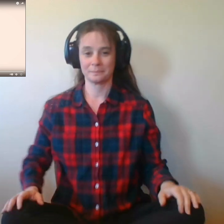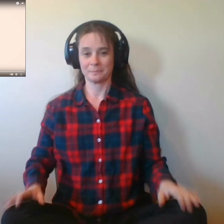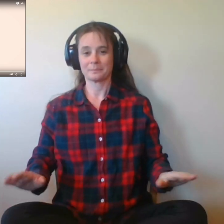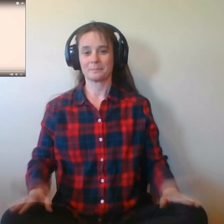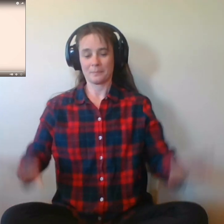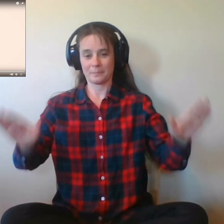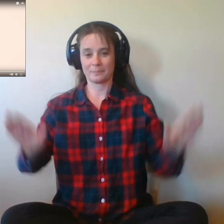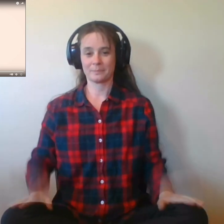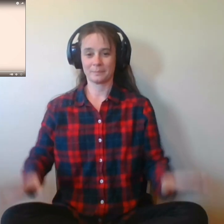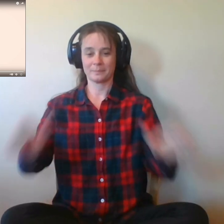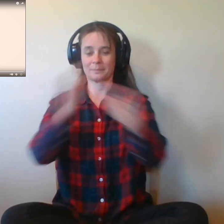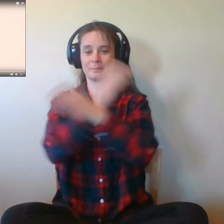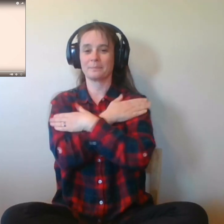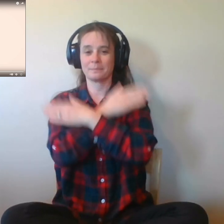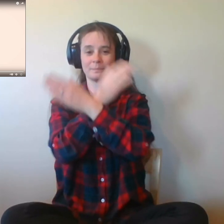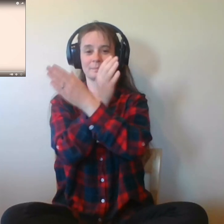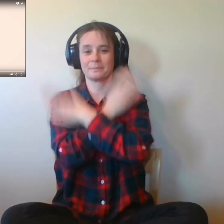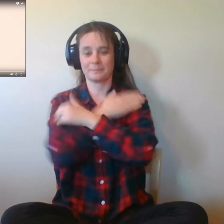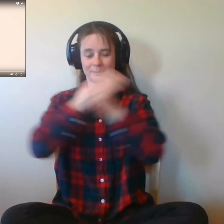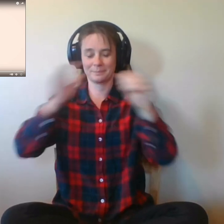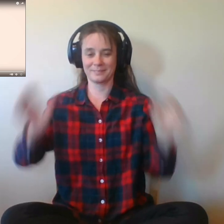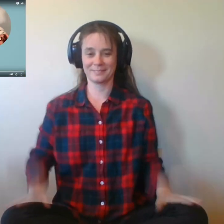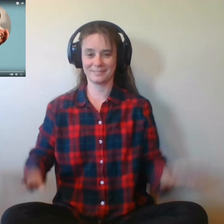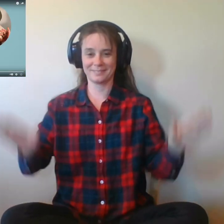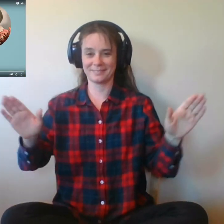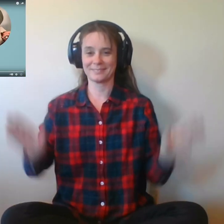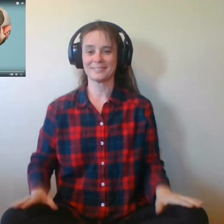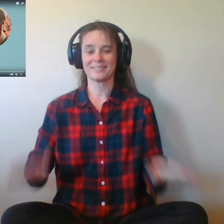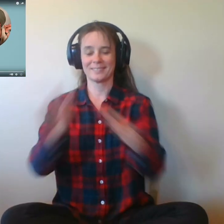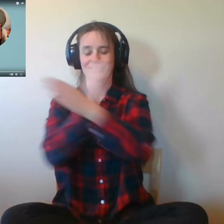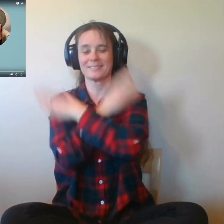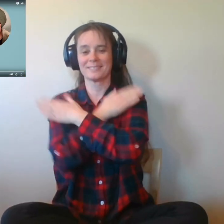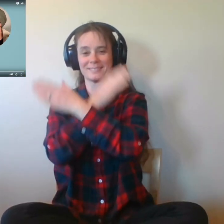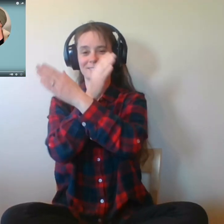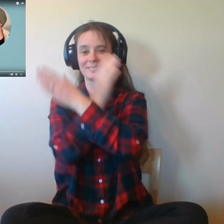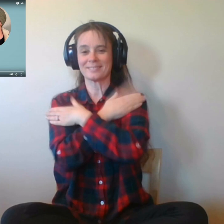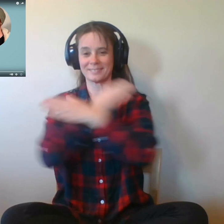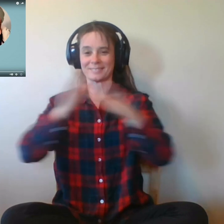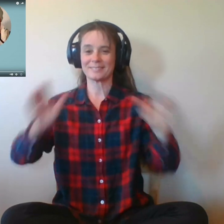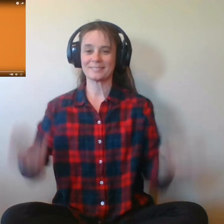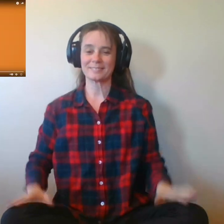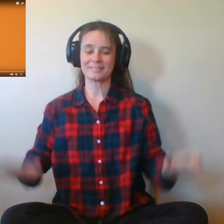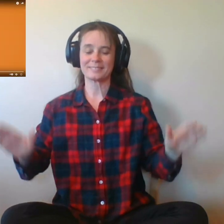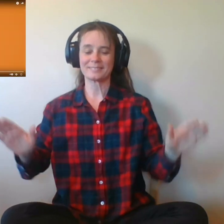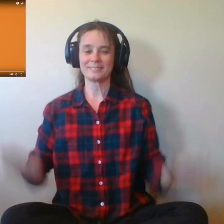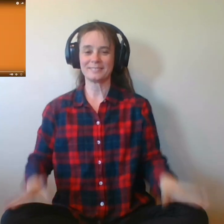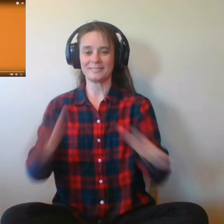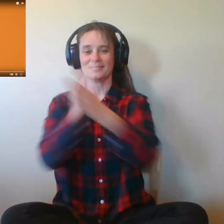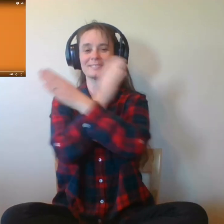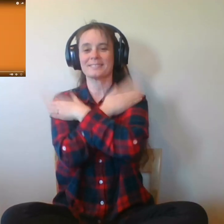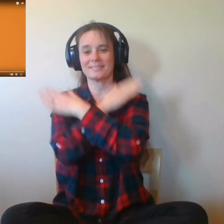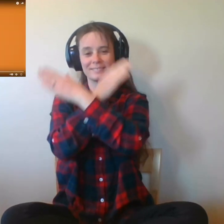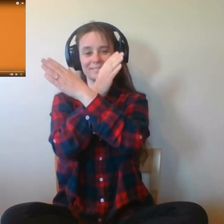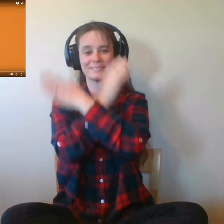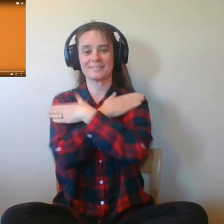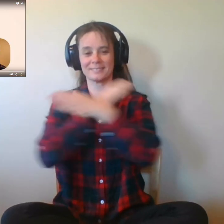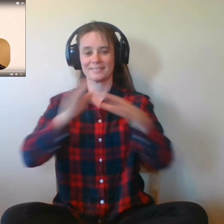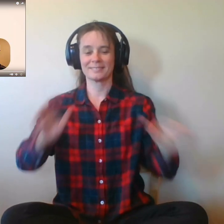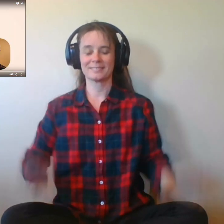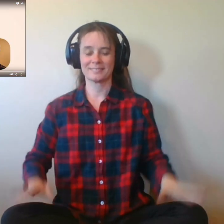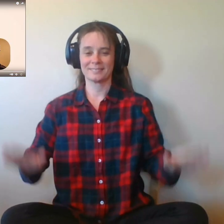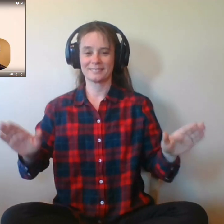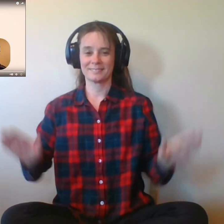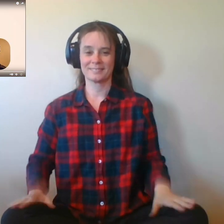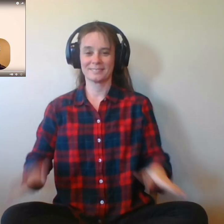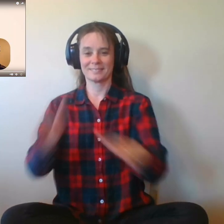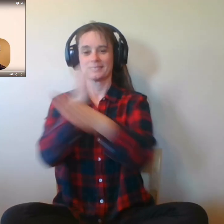There once was a ship that put to sea, The name of the ship was the Billy of Tea. The winds blew up her bow, Dipped down